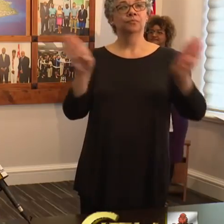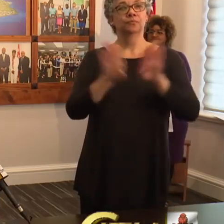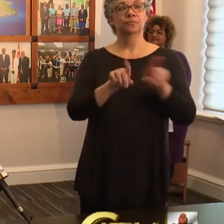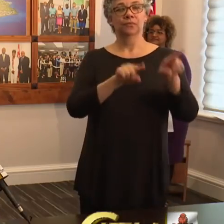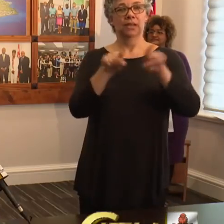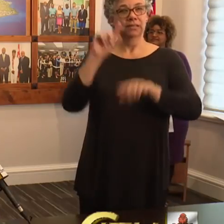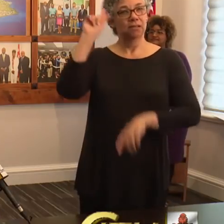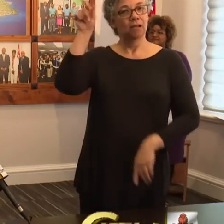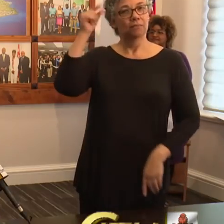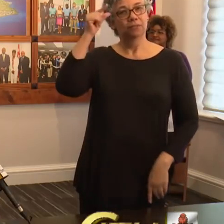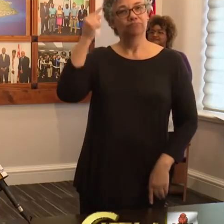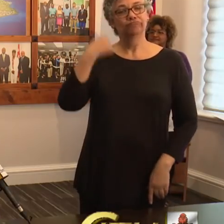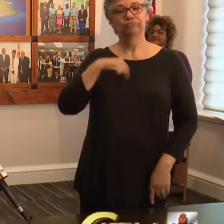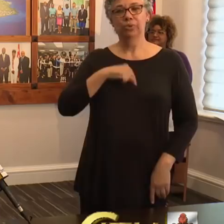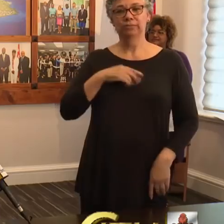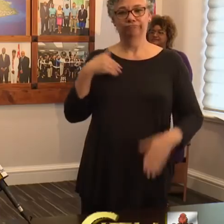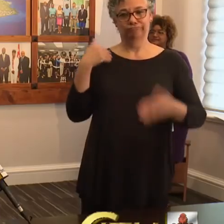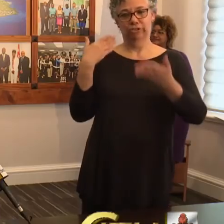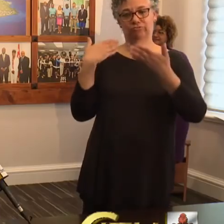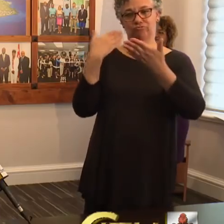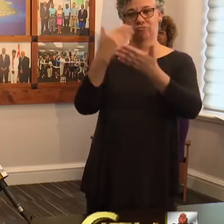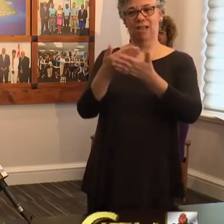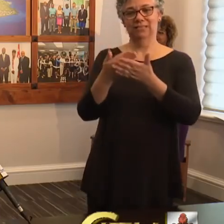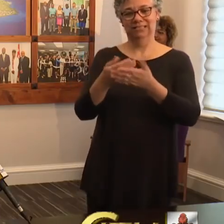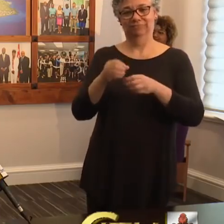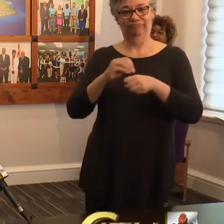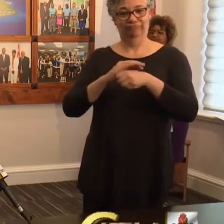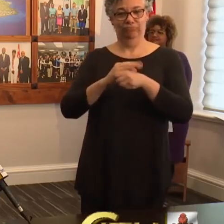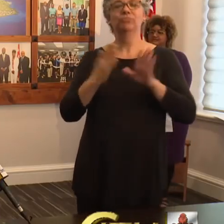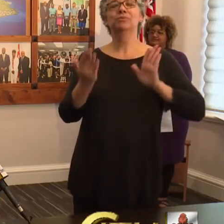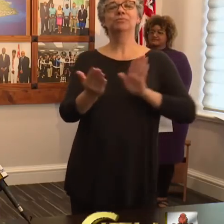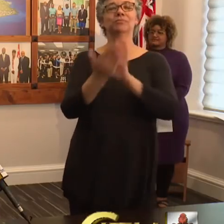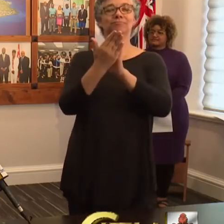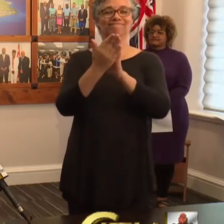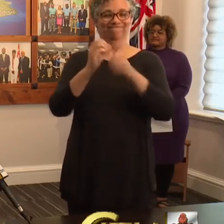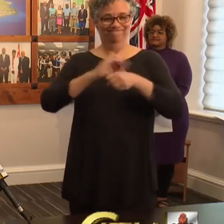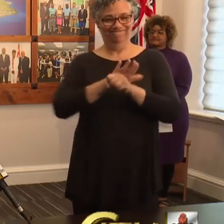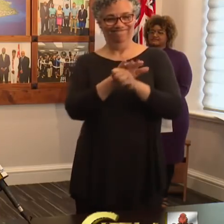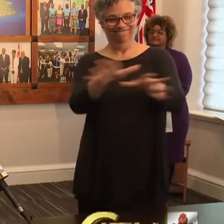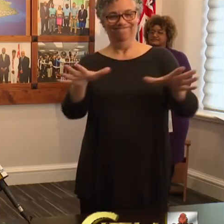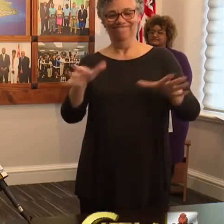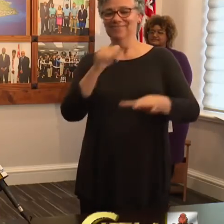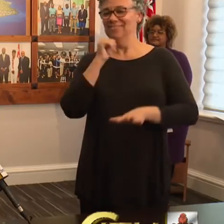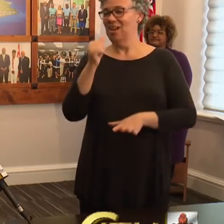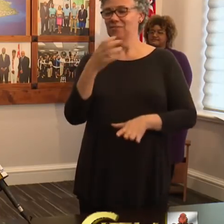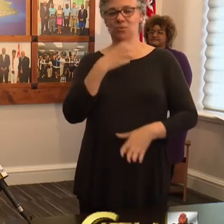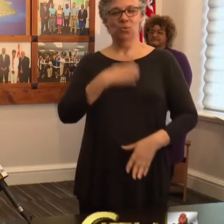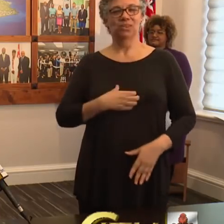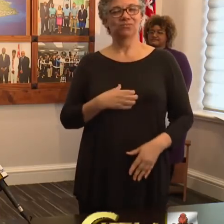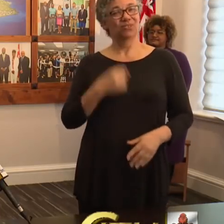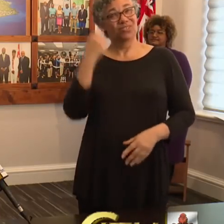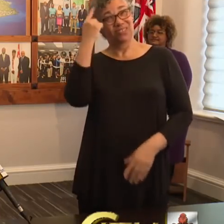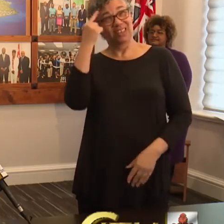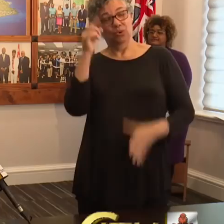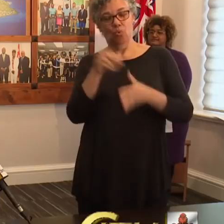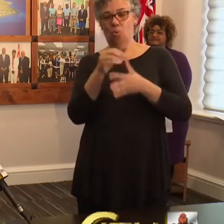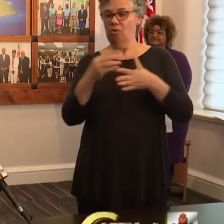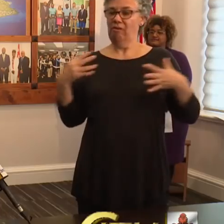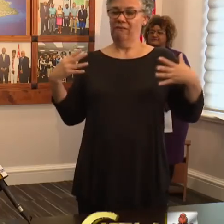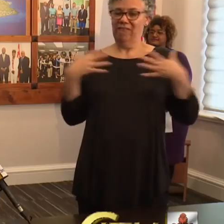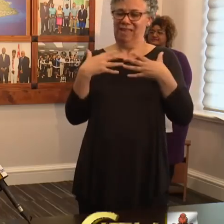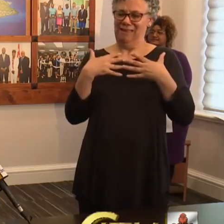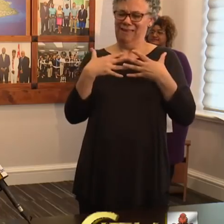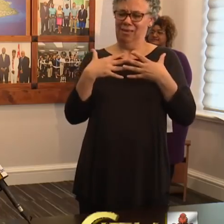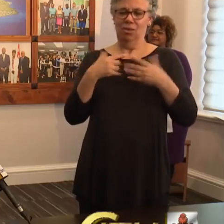we have approached this pandemic not from a place of wishful thinking nor from a place of fear. We have